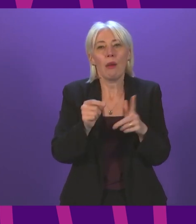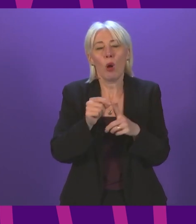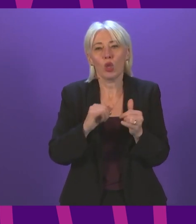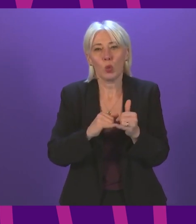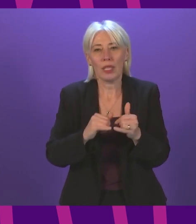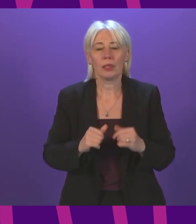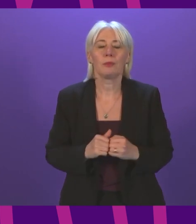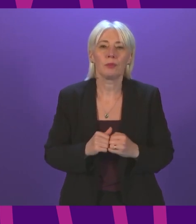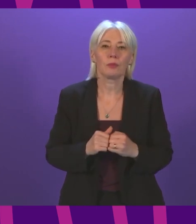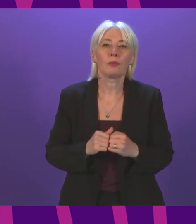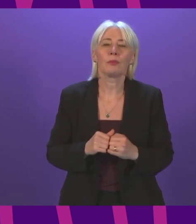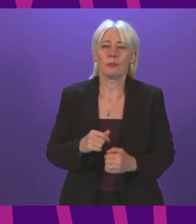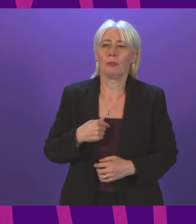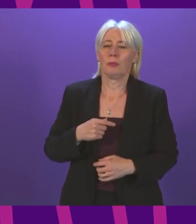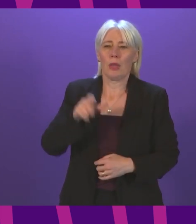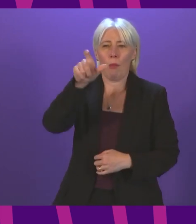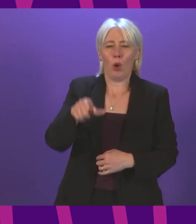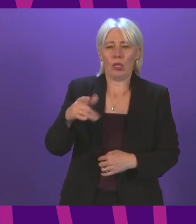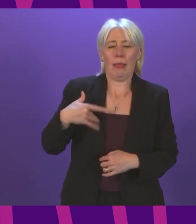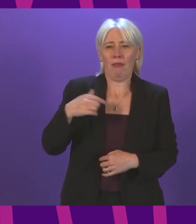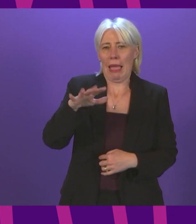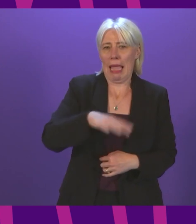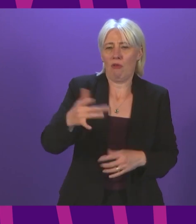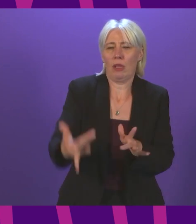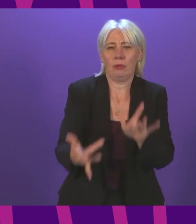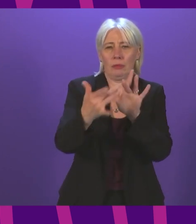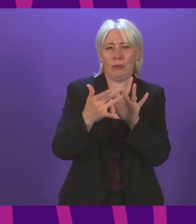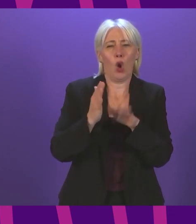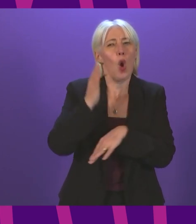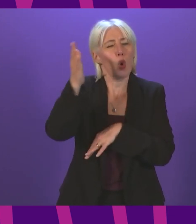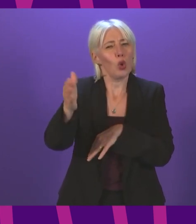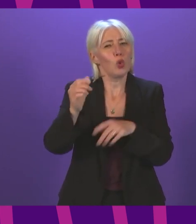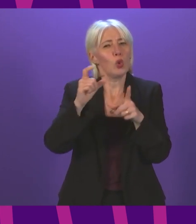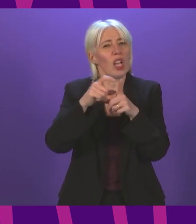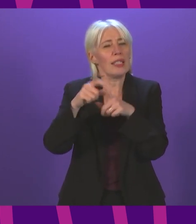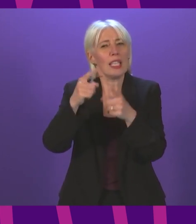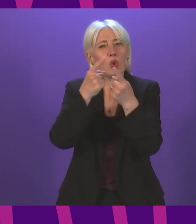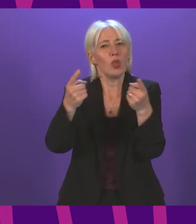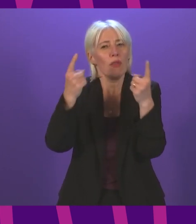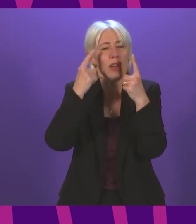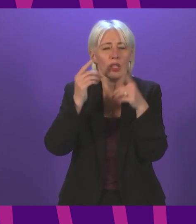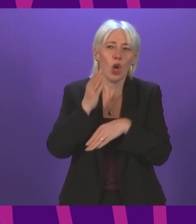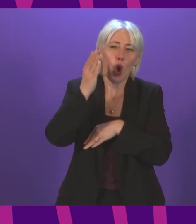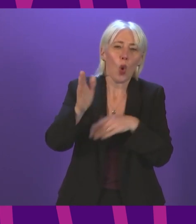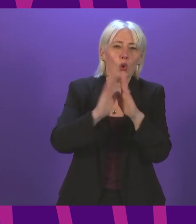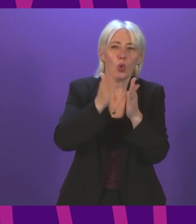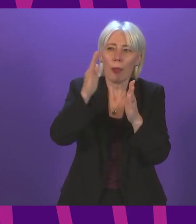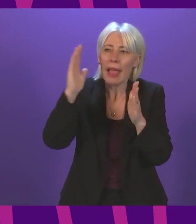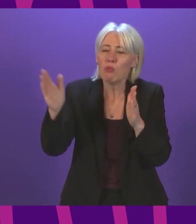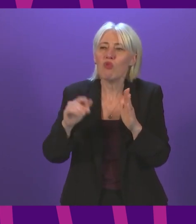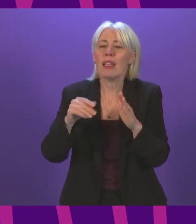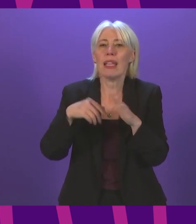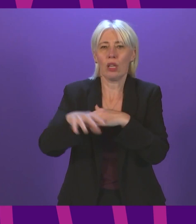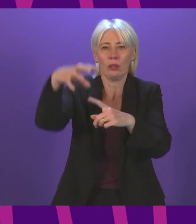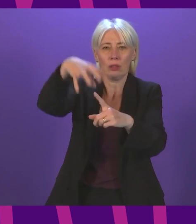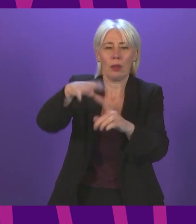Thank you. First Minister, I've been contacted by a constituent who attends Dundee University. She attends the library on campus and has to wear a face mask,